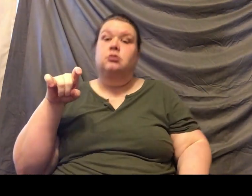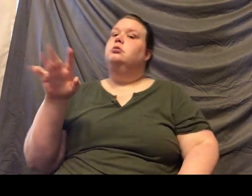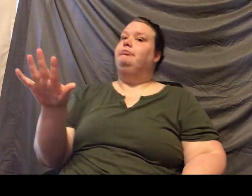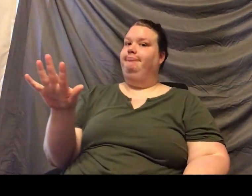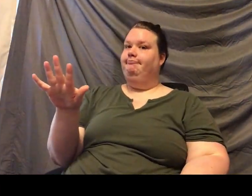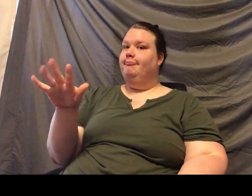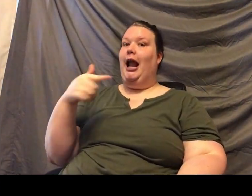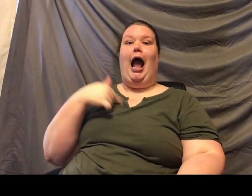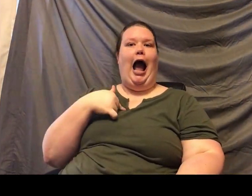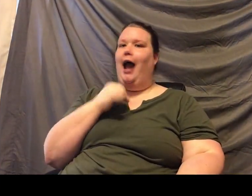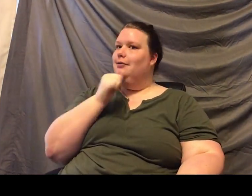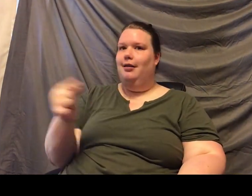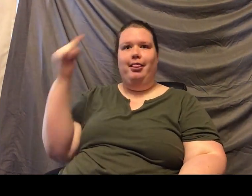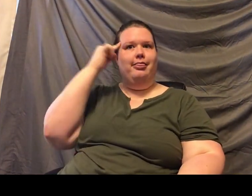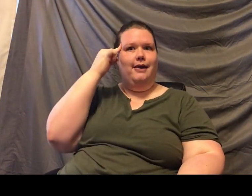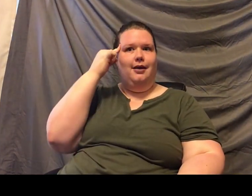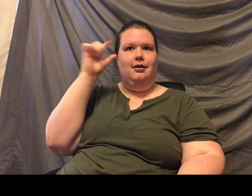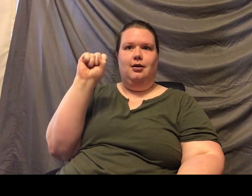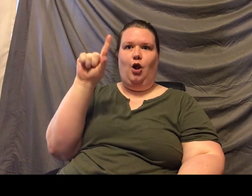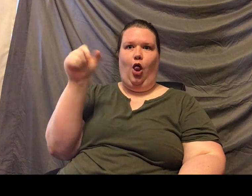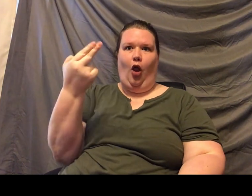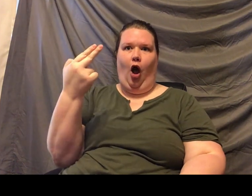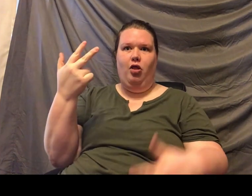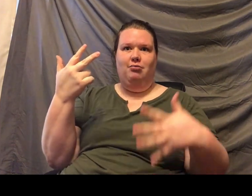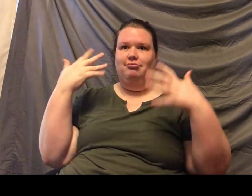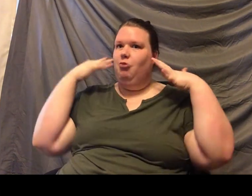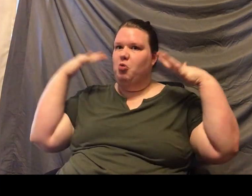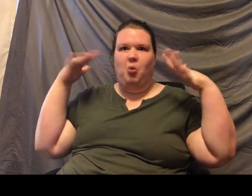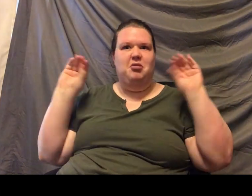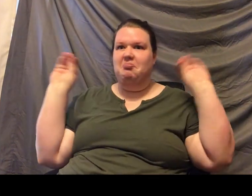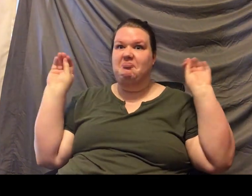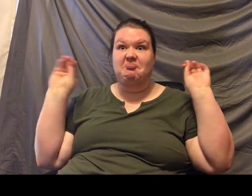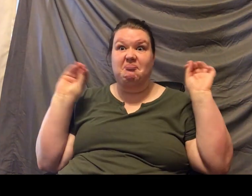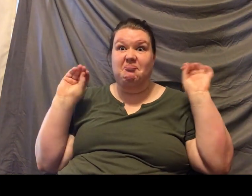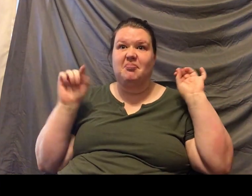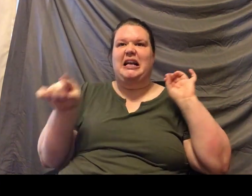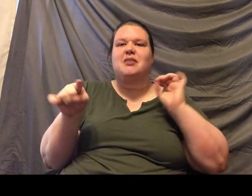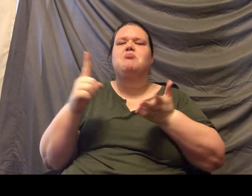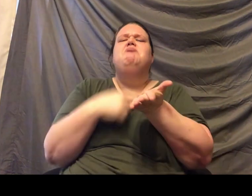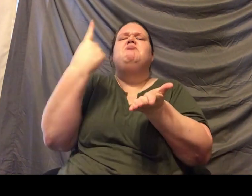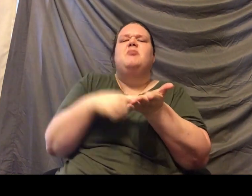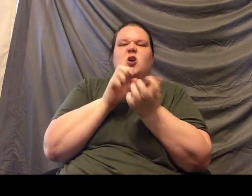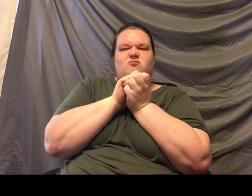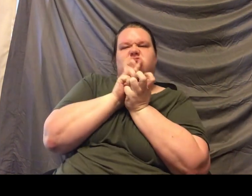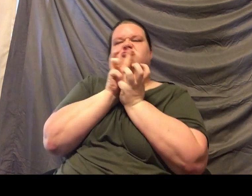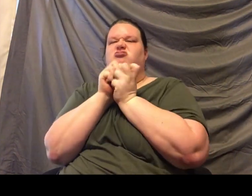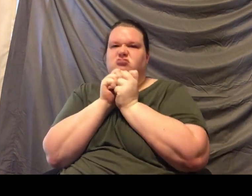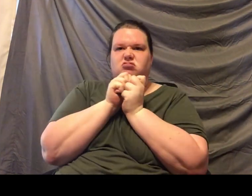never heard Mo do anything other than make a hiss or a growl if he was really mad. But now that we have our lovely lady, Lightning, up there, we have heard